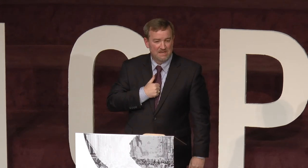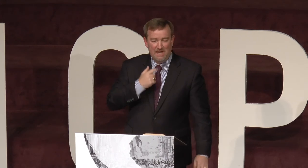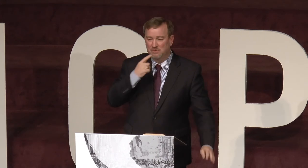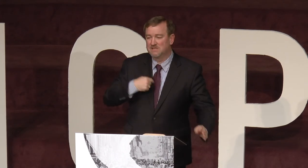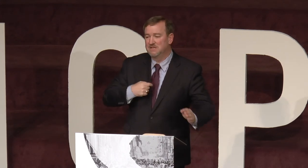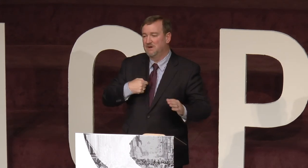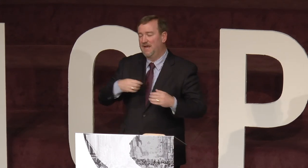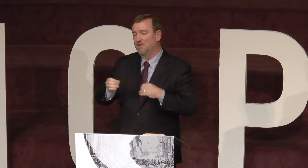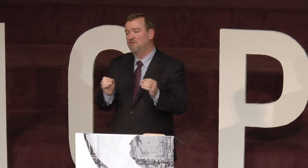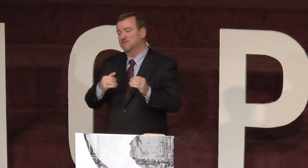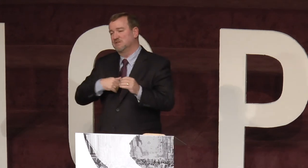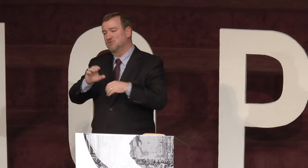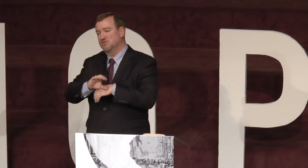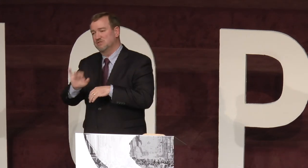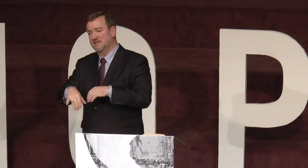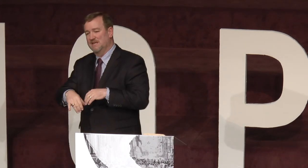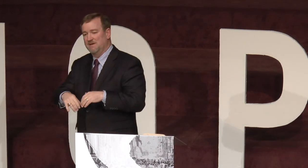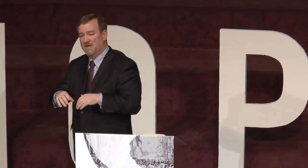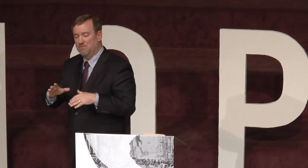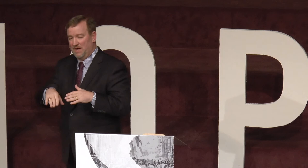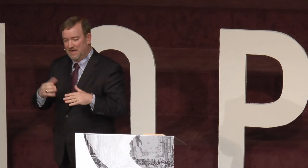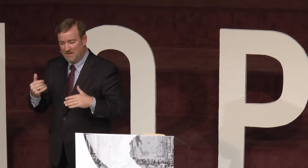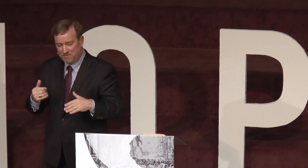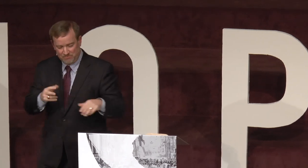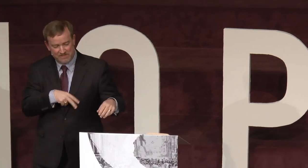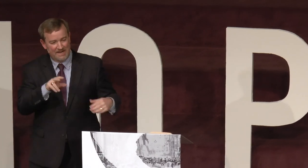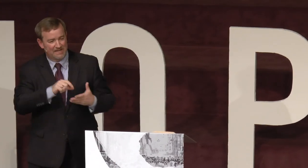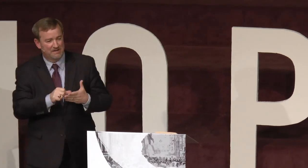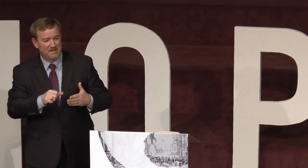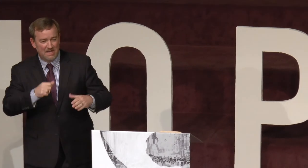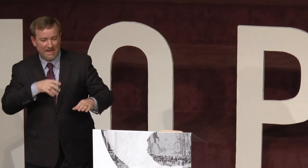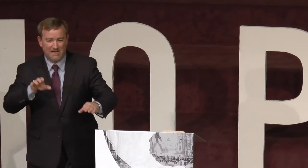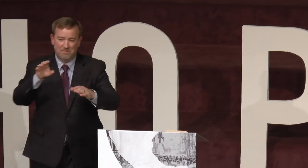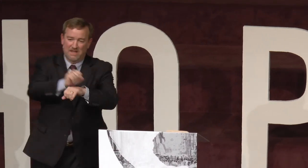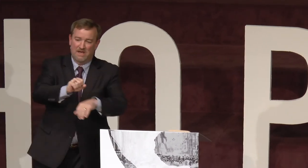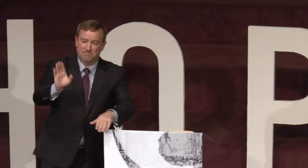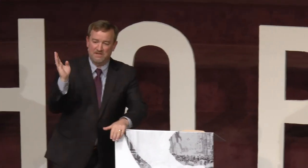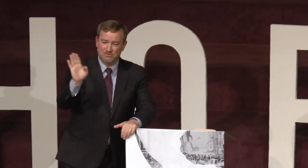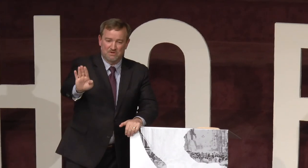And I want to tell you, I had an office in our church at that time. And I got up, I read that letter. I got up and I locked my door.